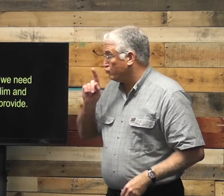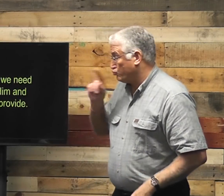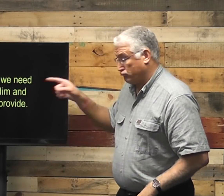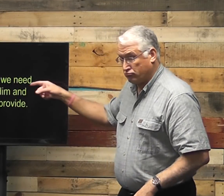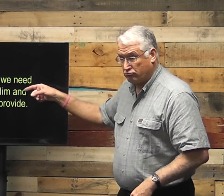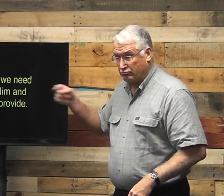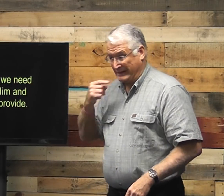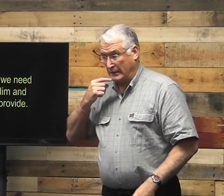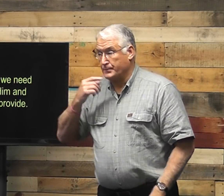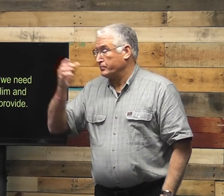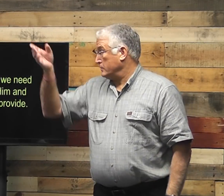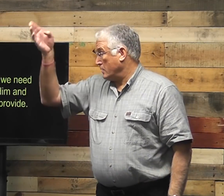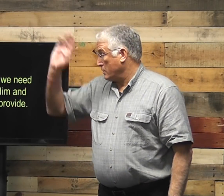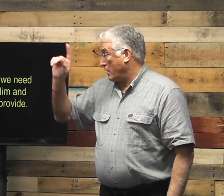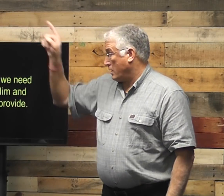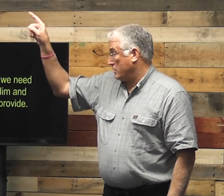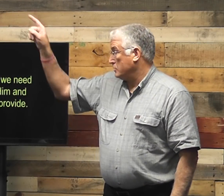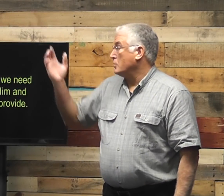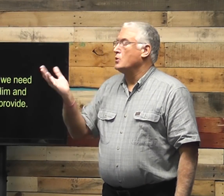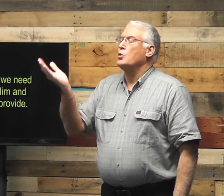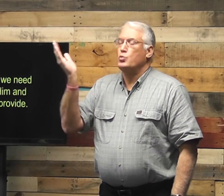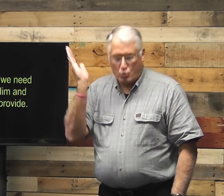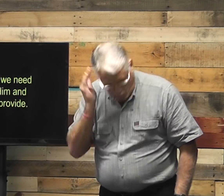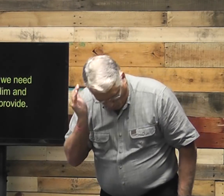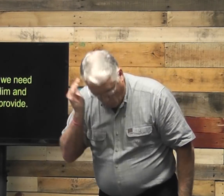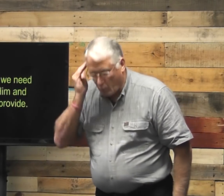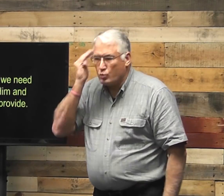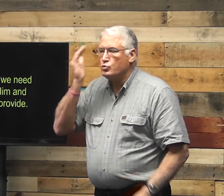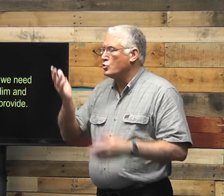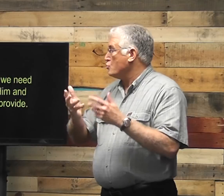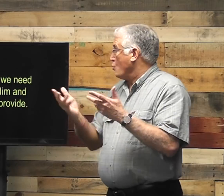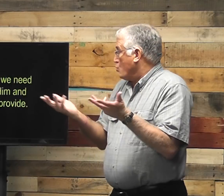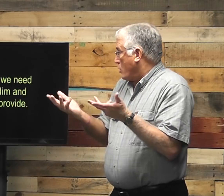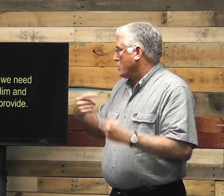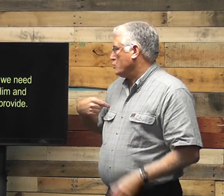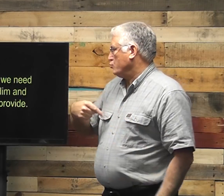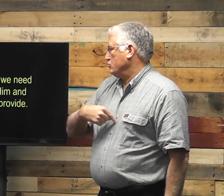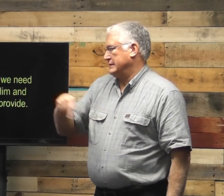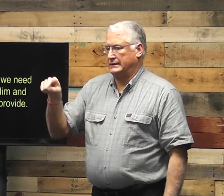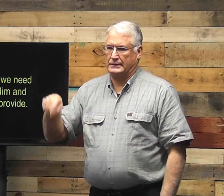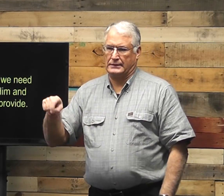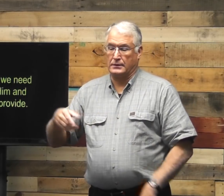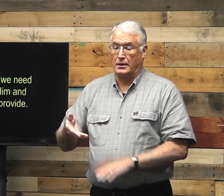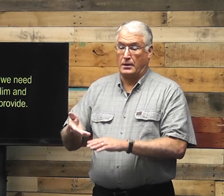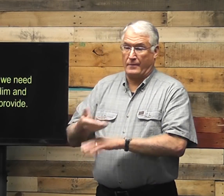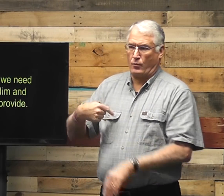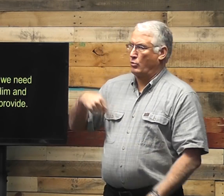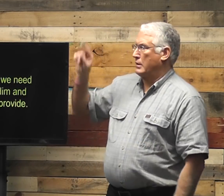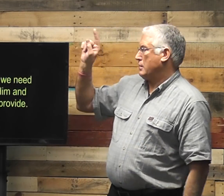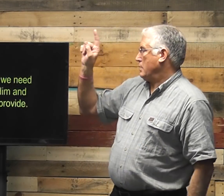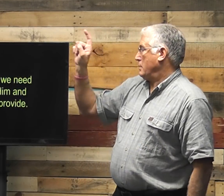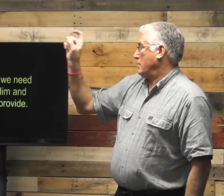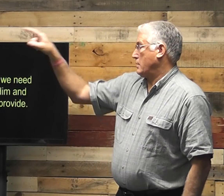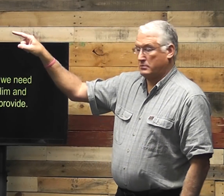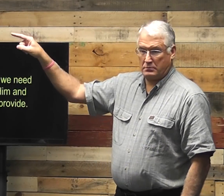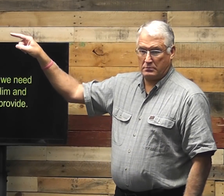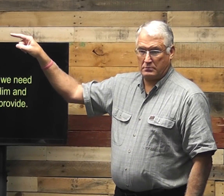It's true. It says God knows what we need before we ask.